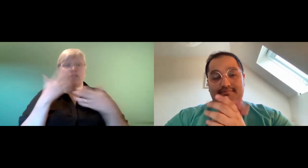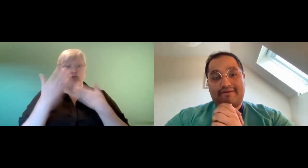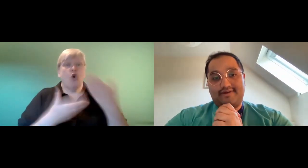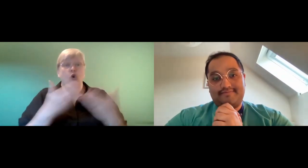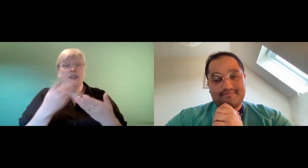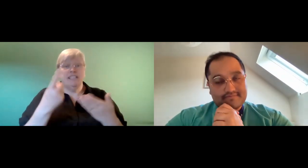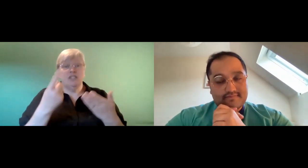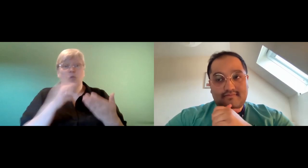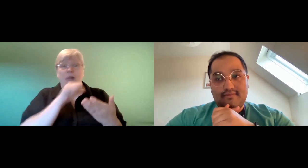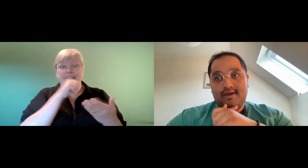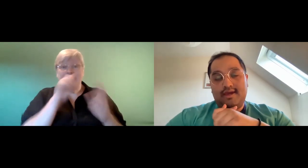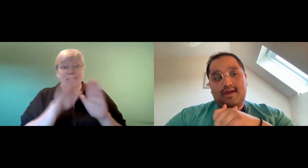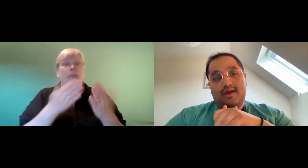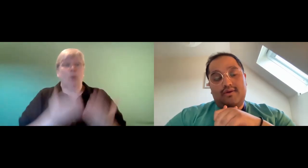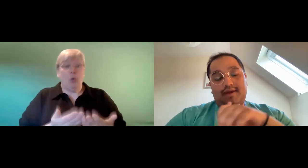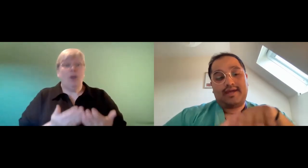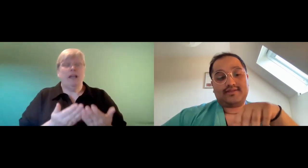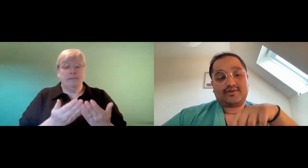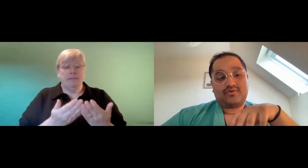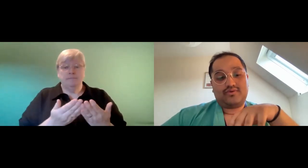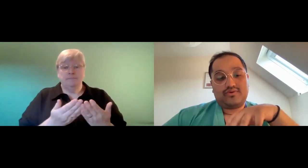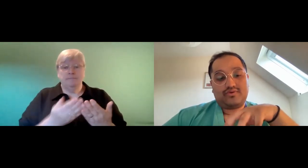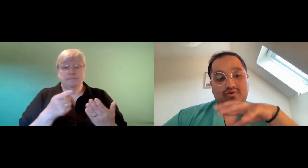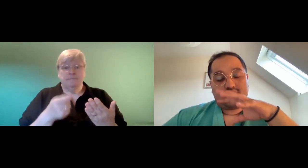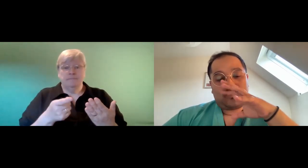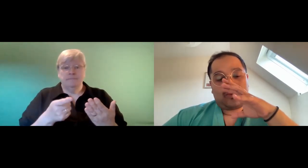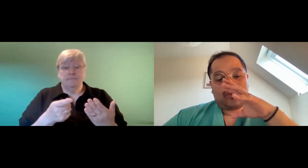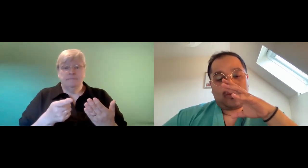little pamphlet um and so